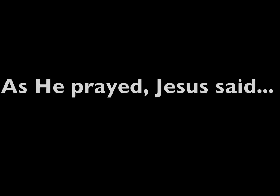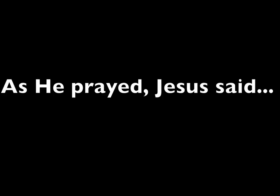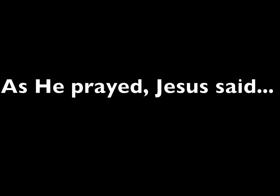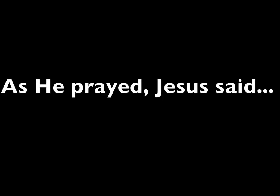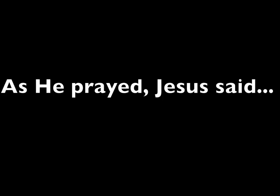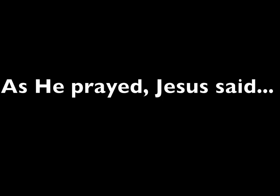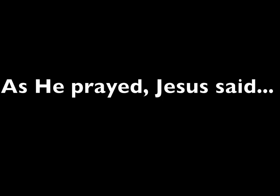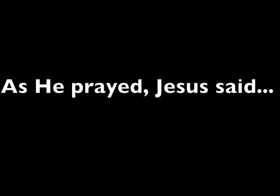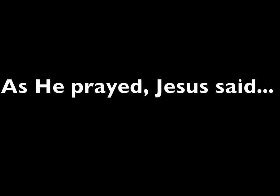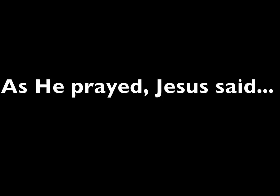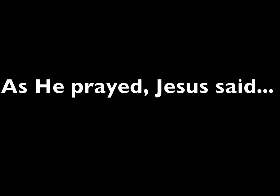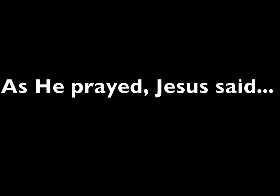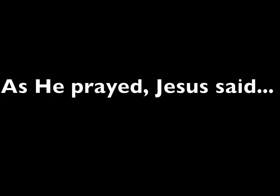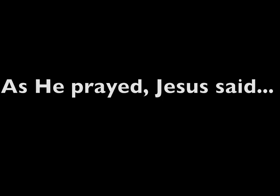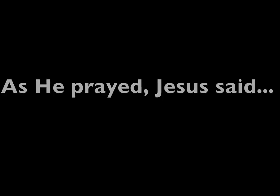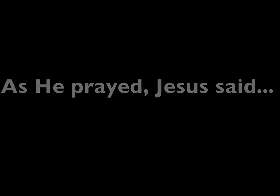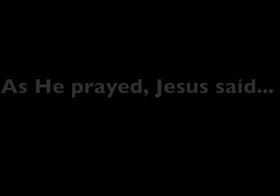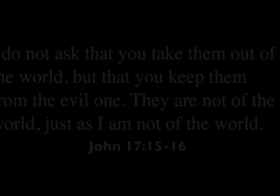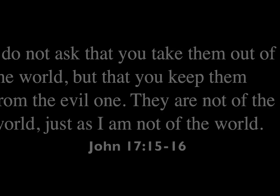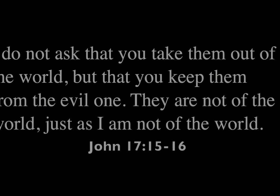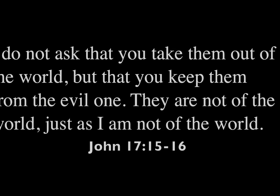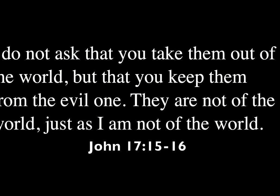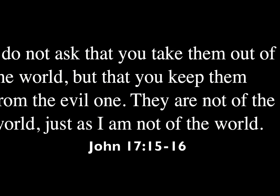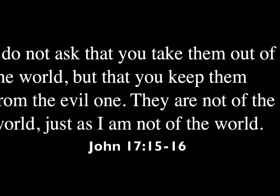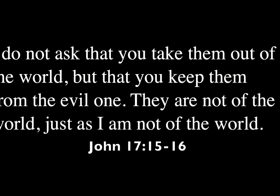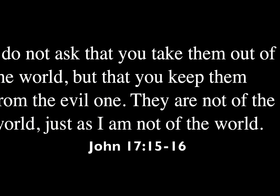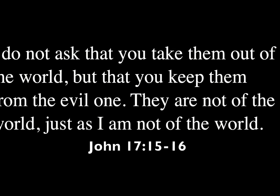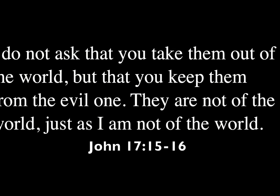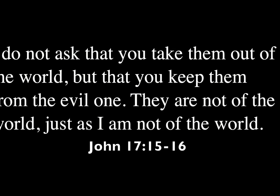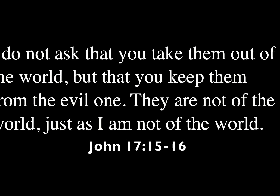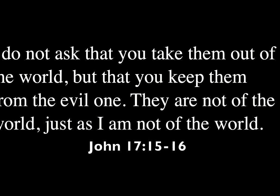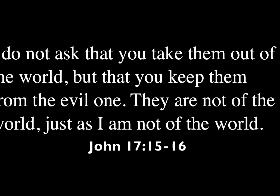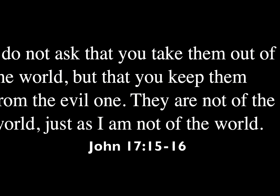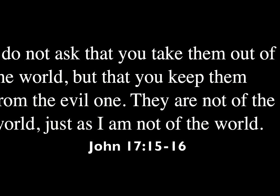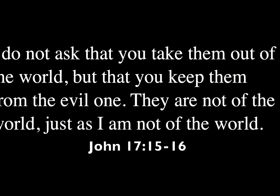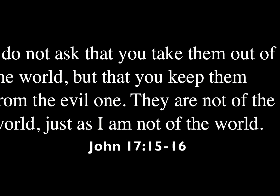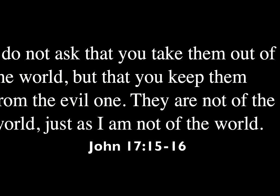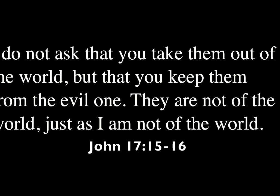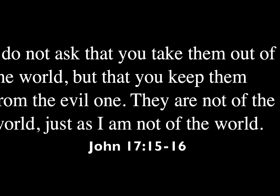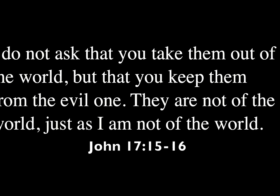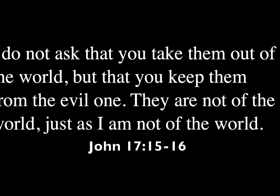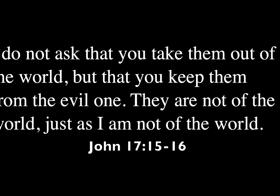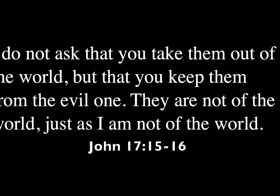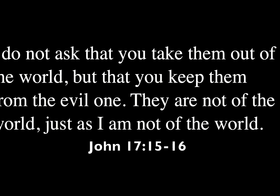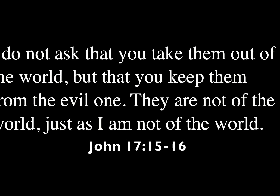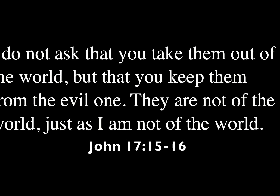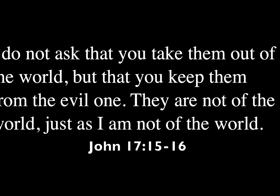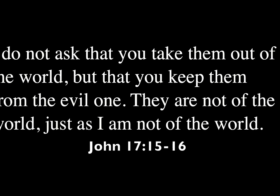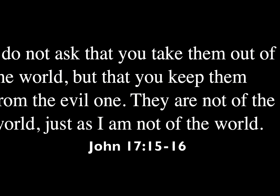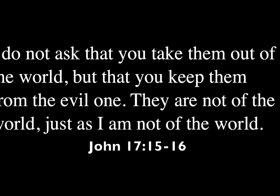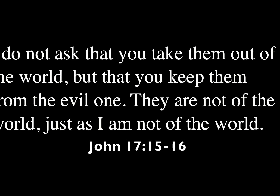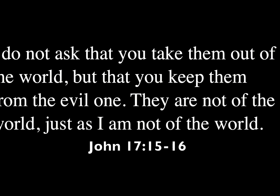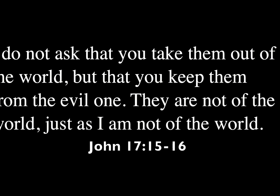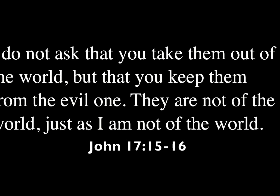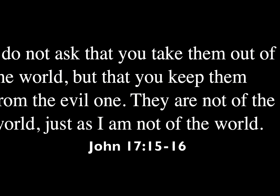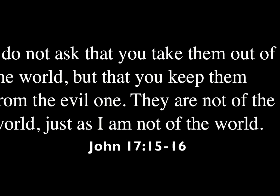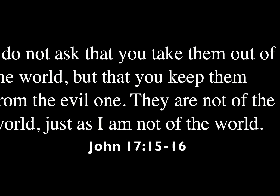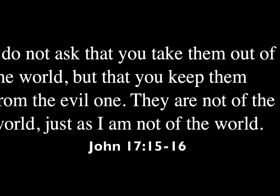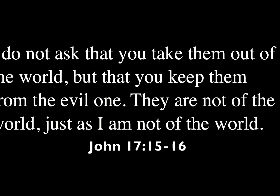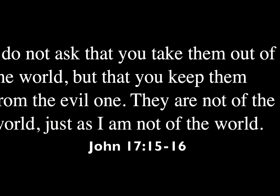this world. As he prayed, Jesus said, I do not ask that you take them out of the world, but that you keep them from the evil one. They